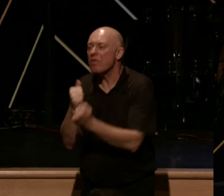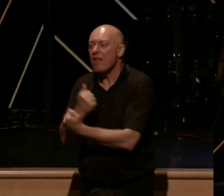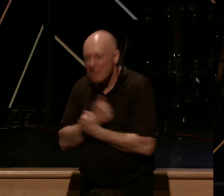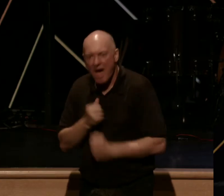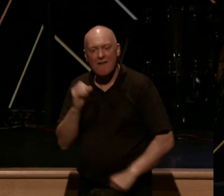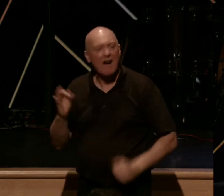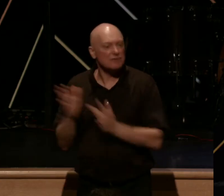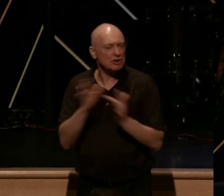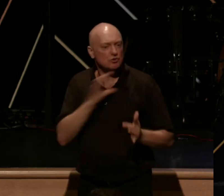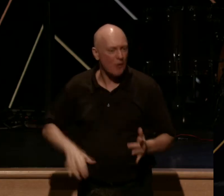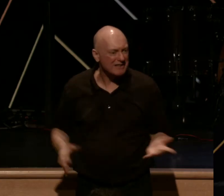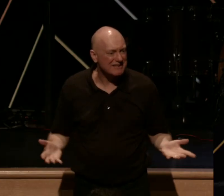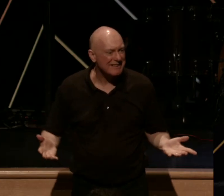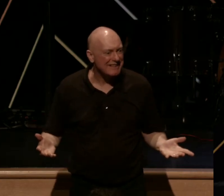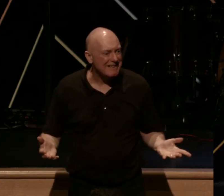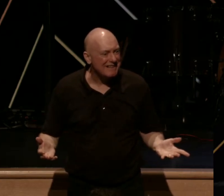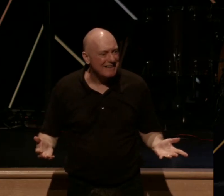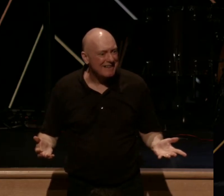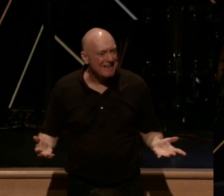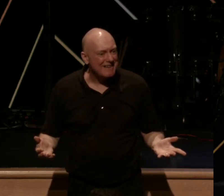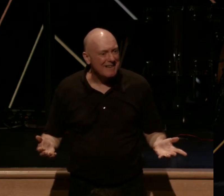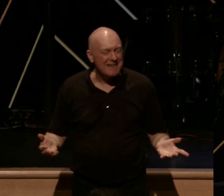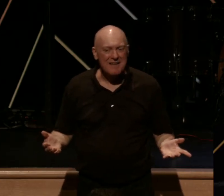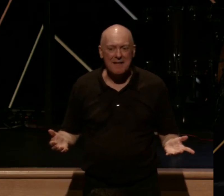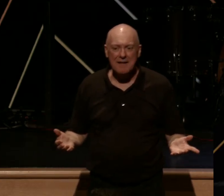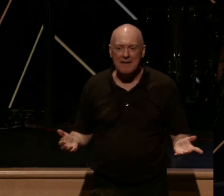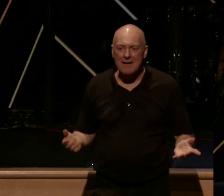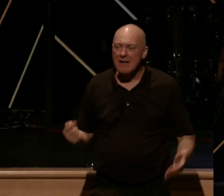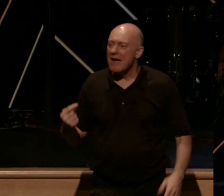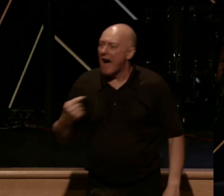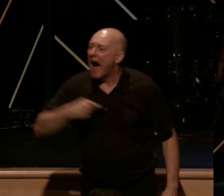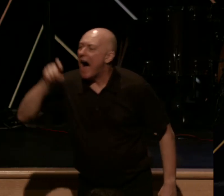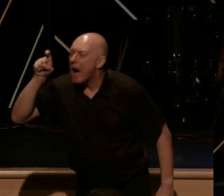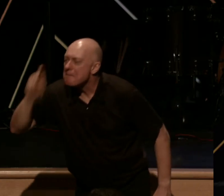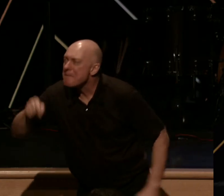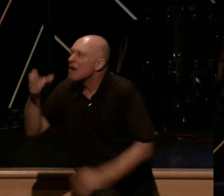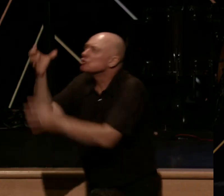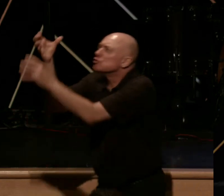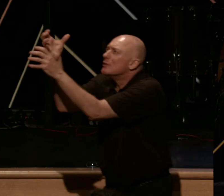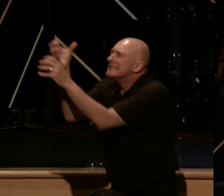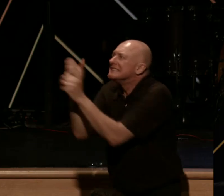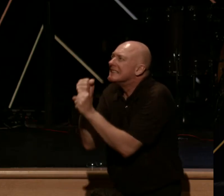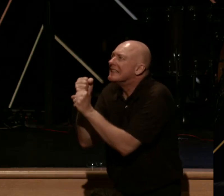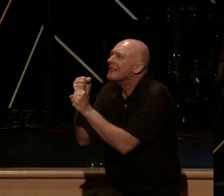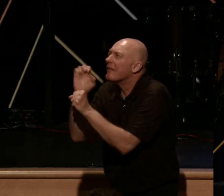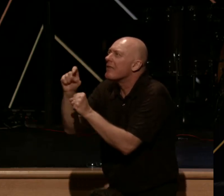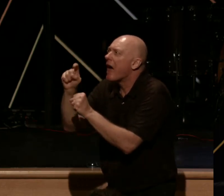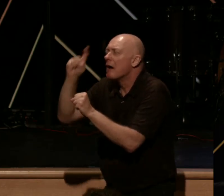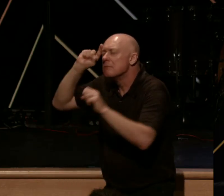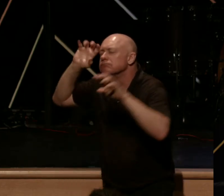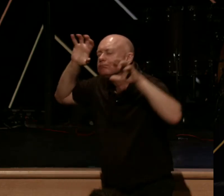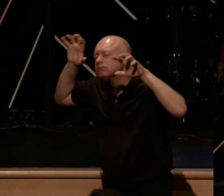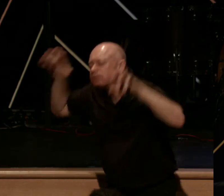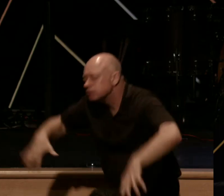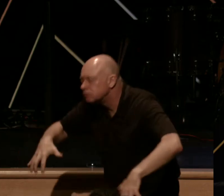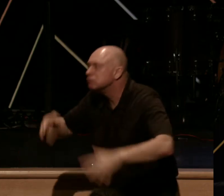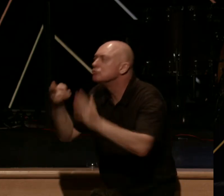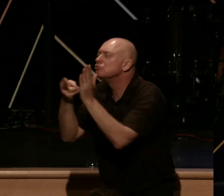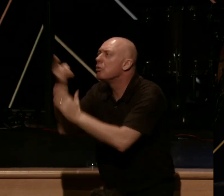of Jesus Christ. I must receive this staggering truth. God loves